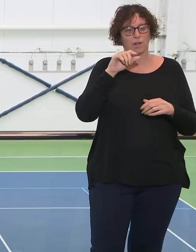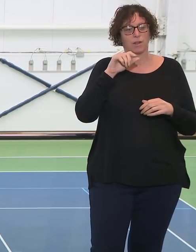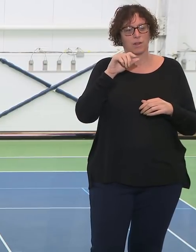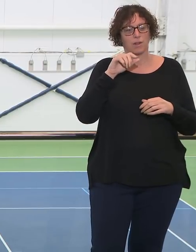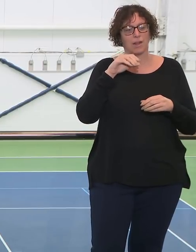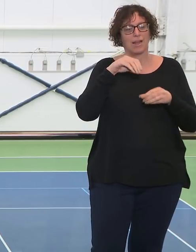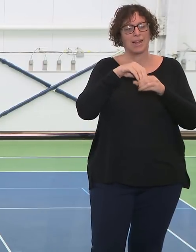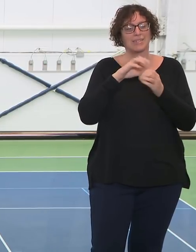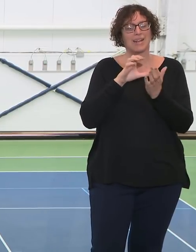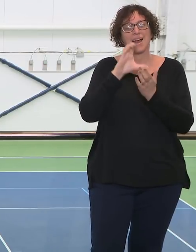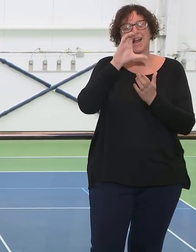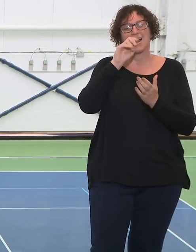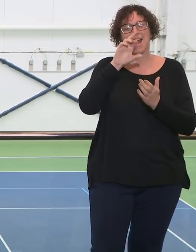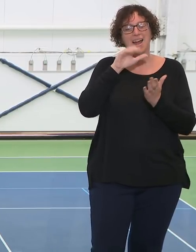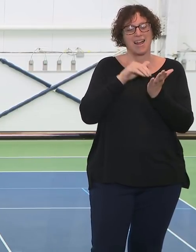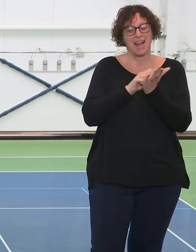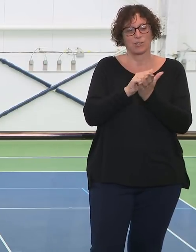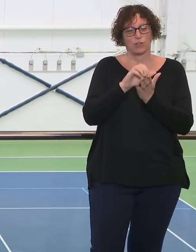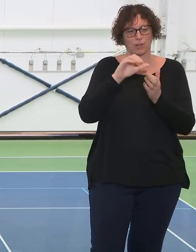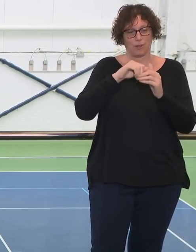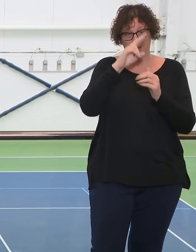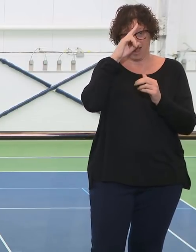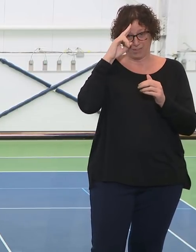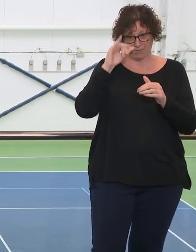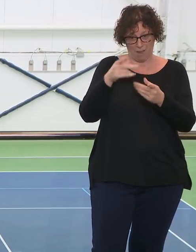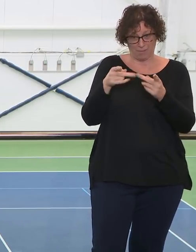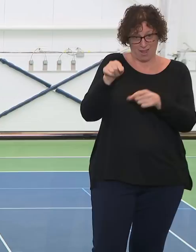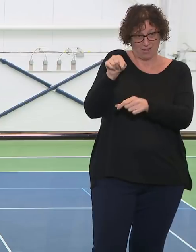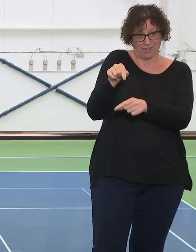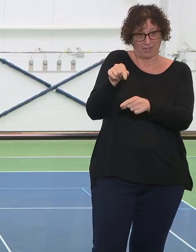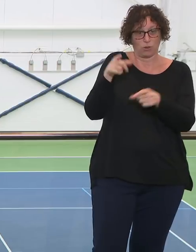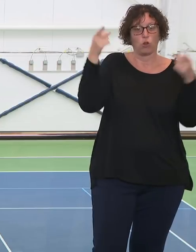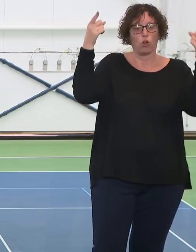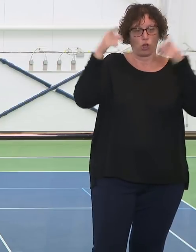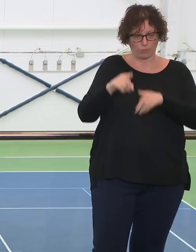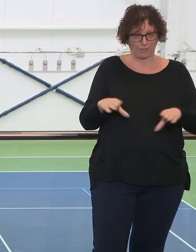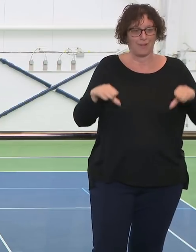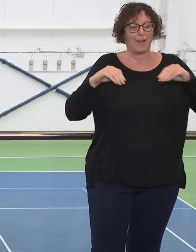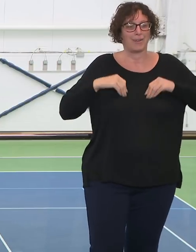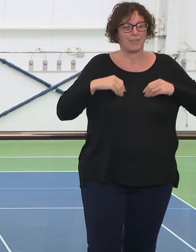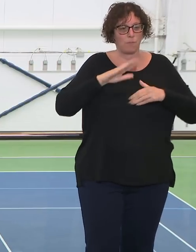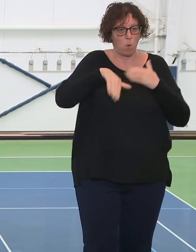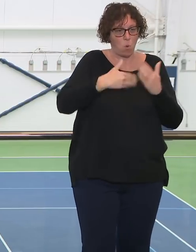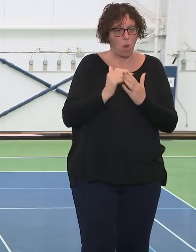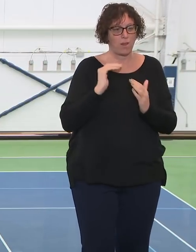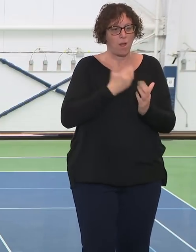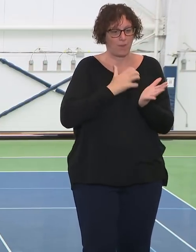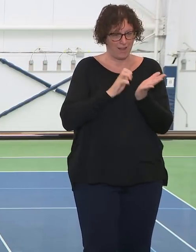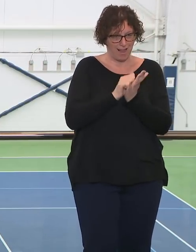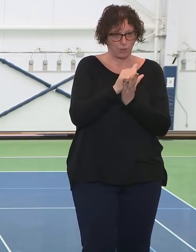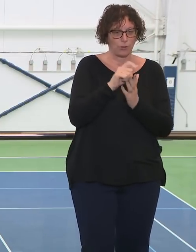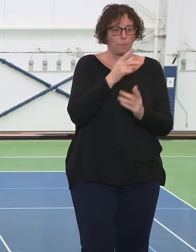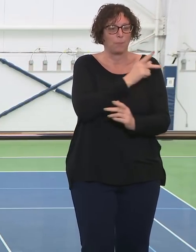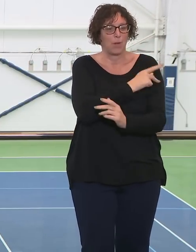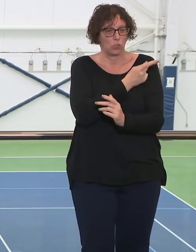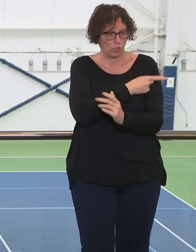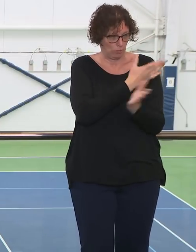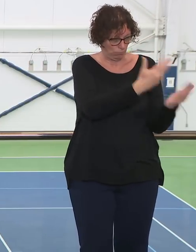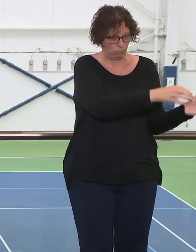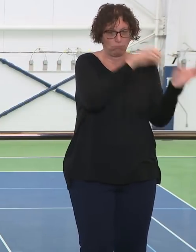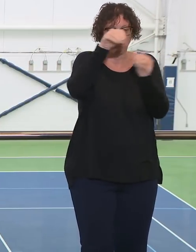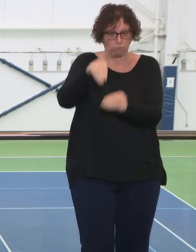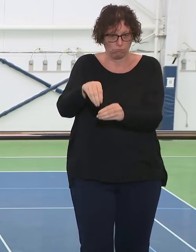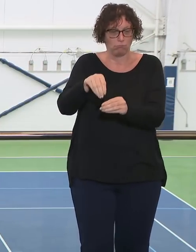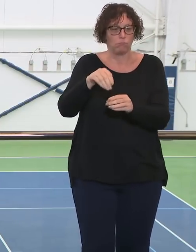We've also created capacity at Roosevelt Island Medical Center to get other patients. So we're making space. We're making space